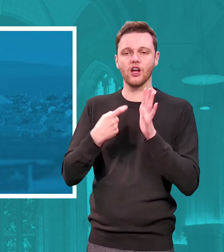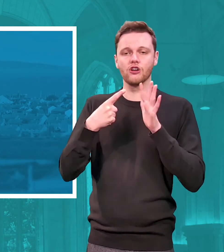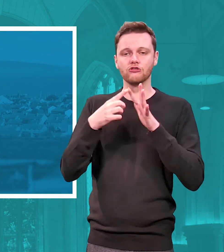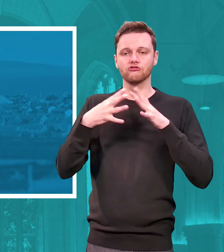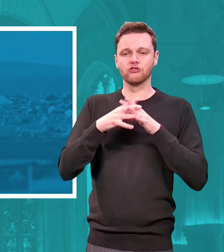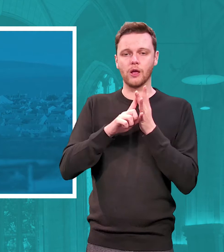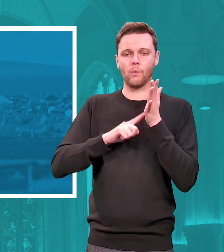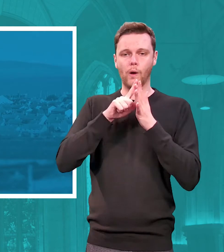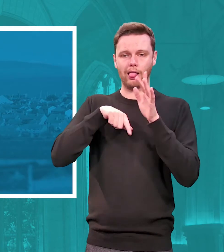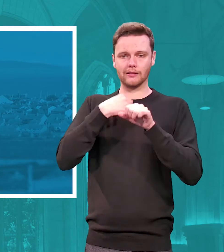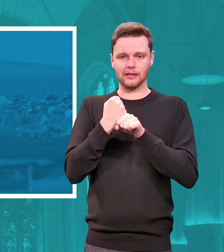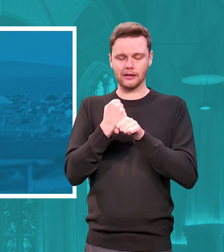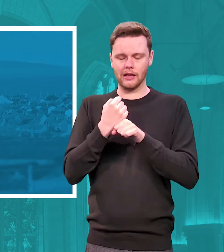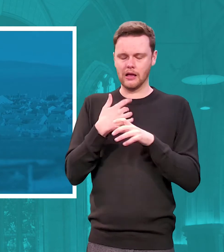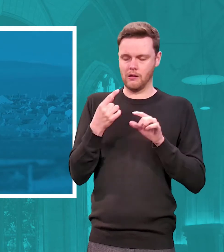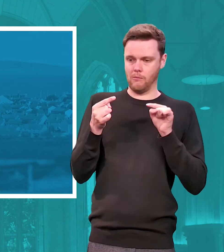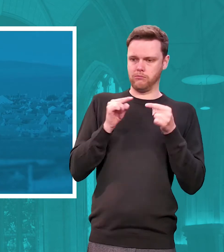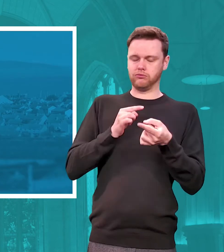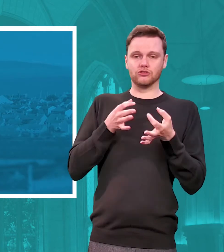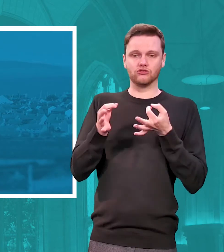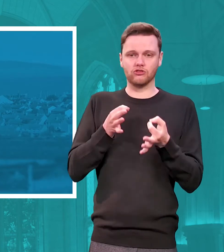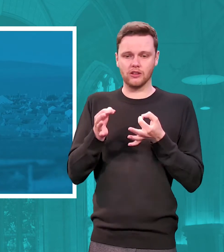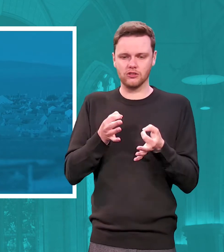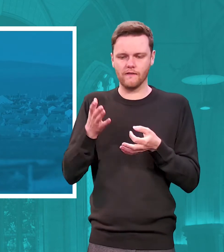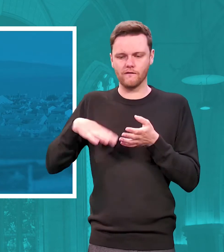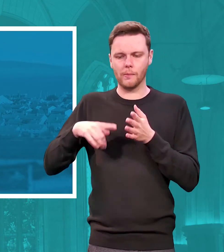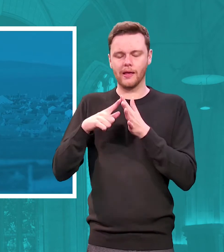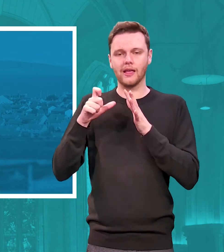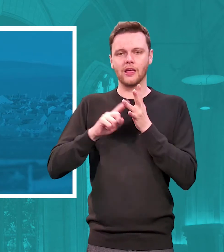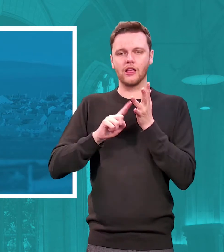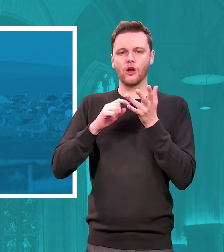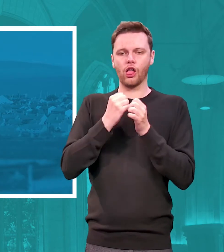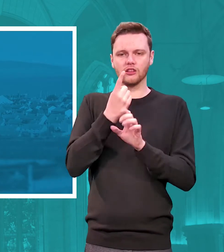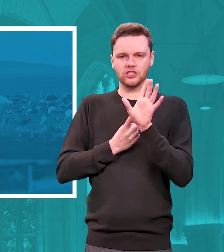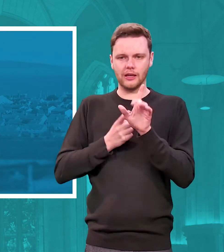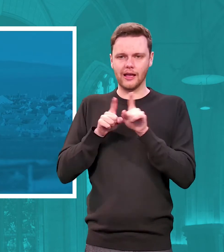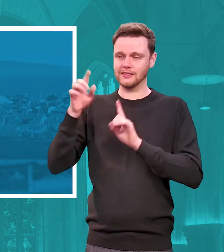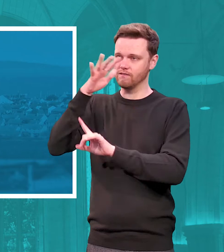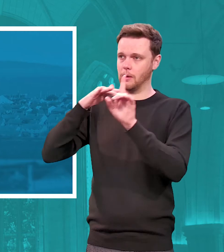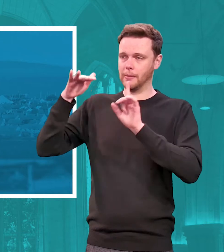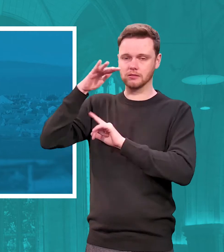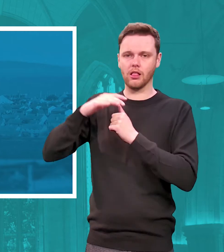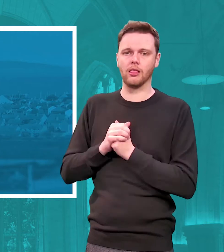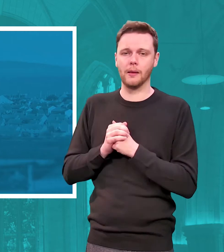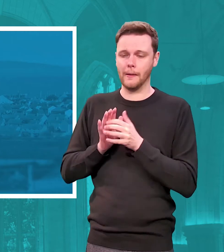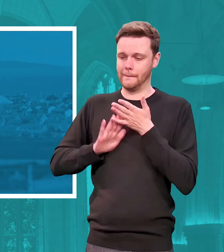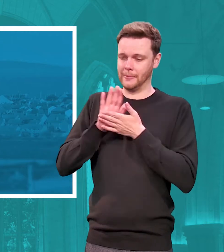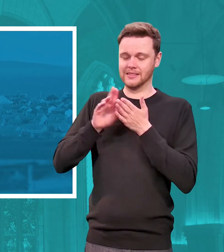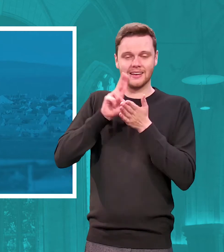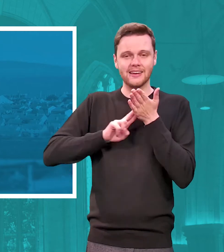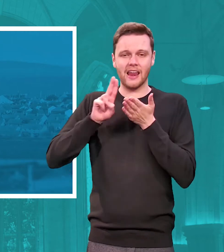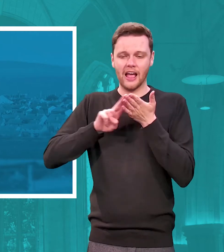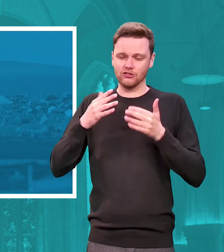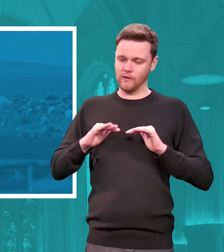radical strategy from ecology and environmentalism that allows natural forces to take the